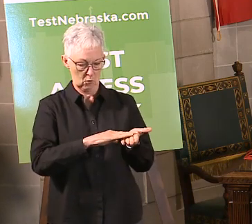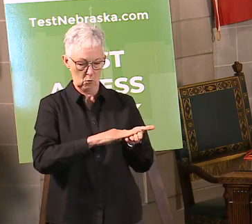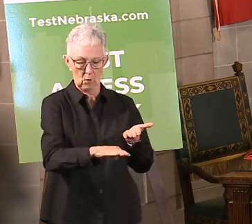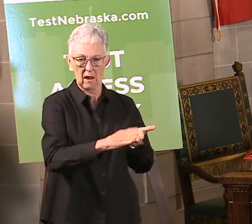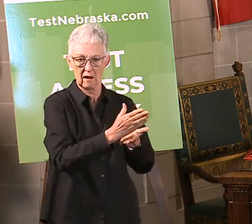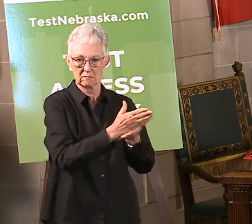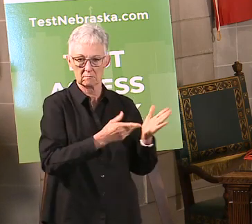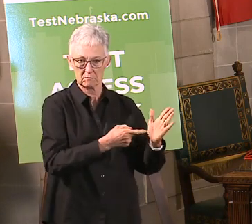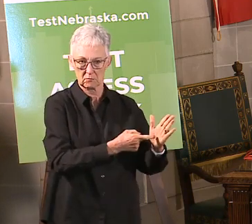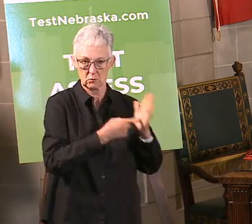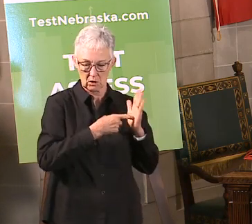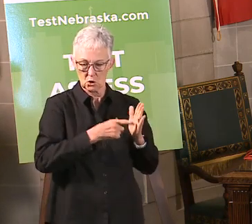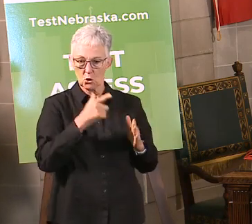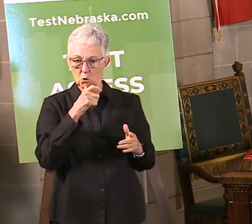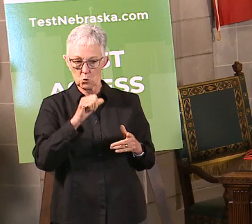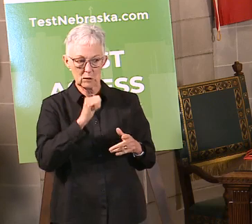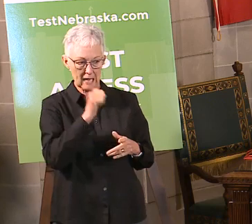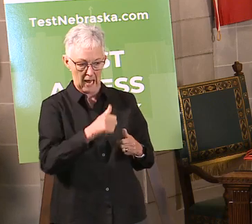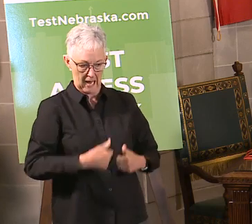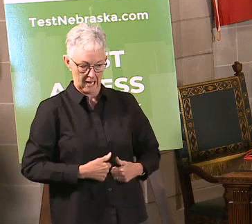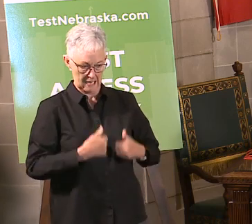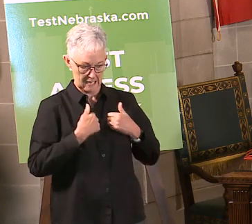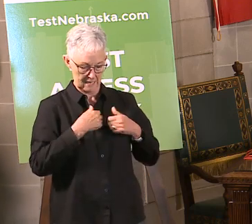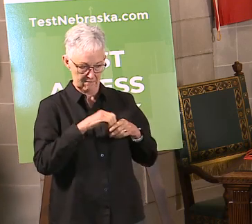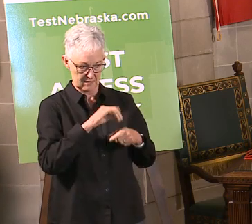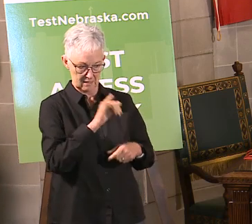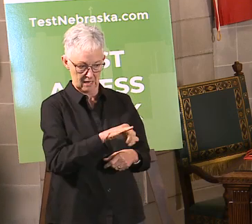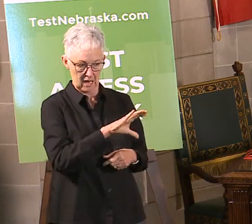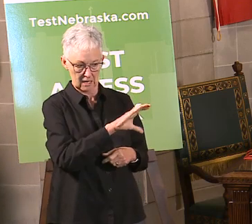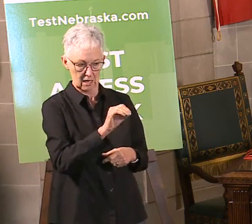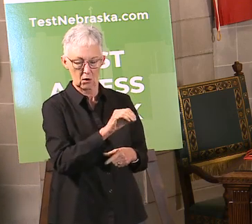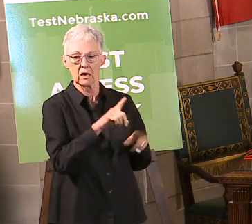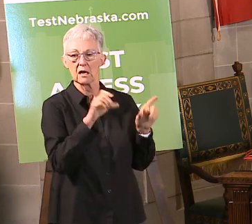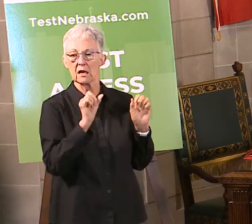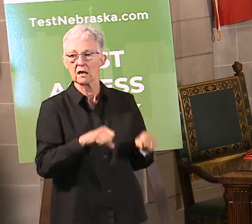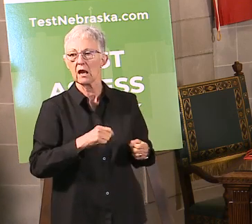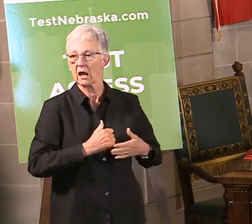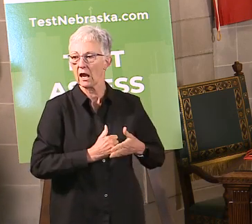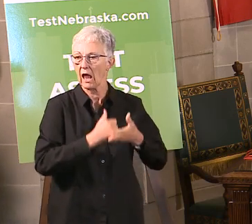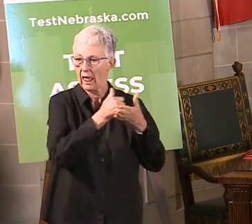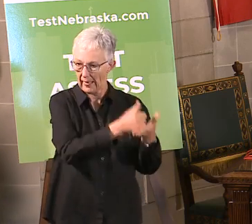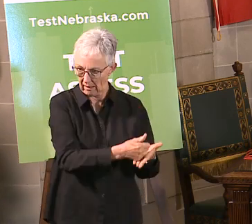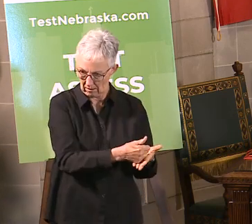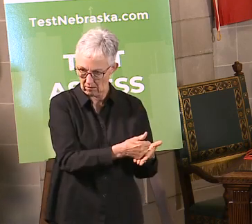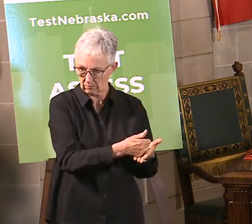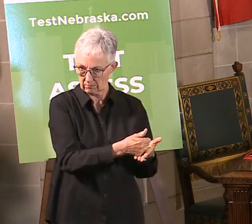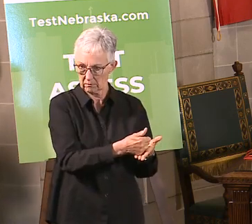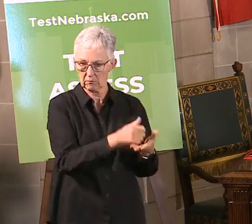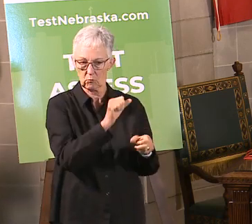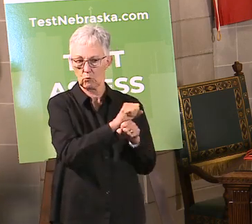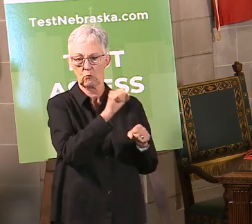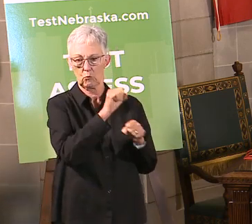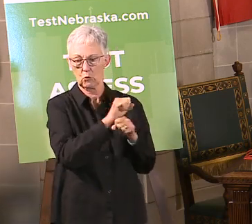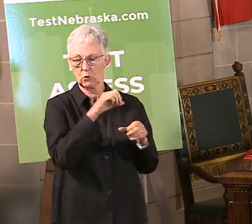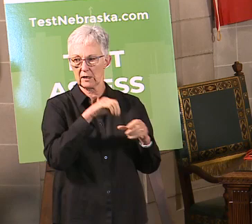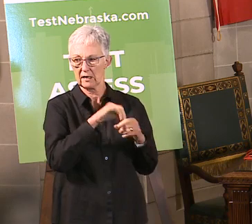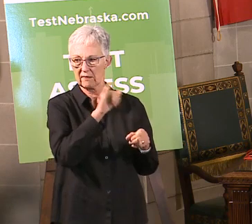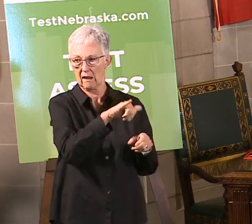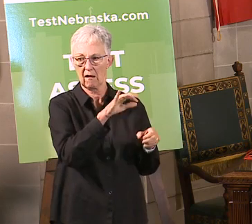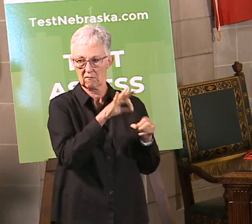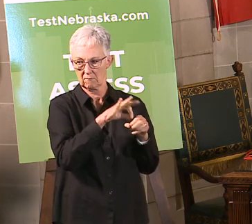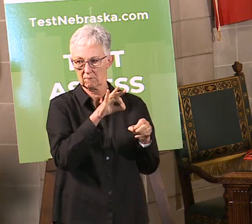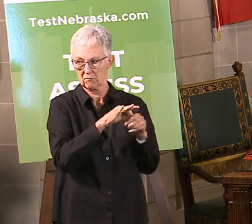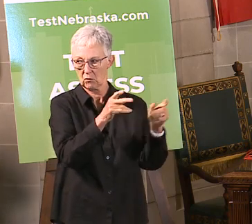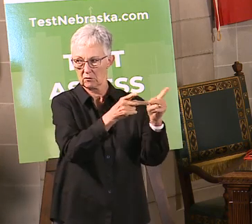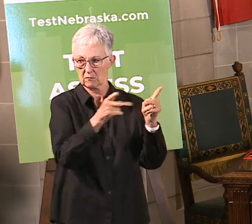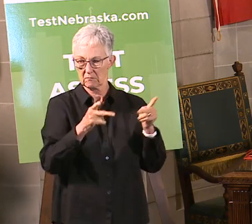people who are not a part of that county to be able to volunteer, to help out, to make sure the polls have staff. Specifically around